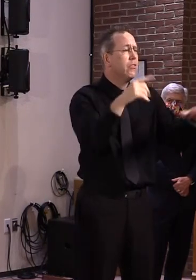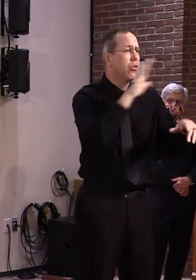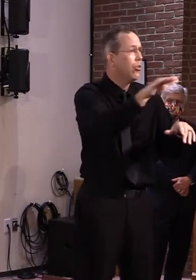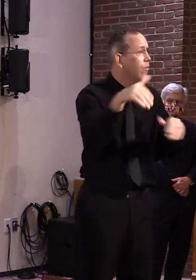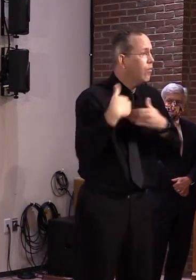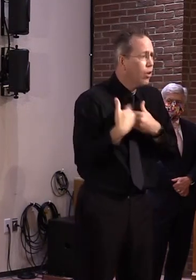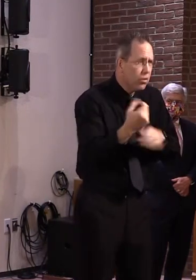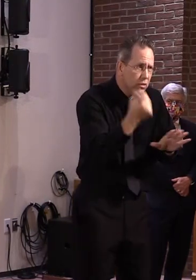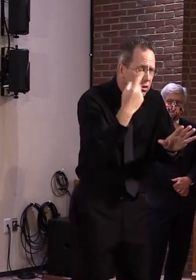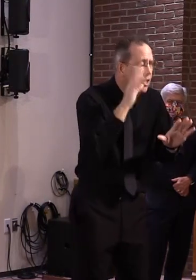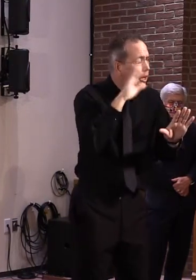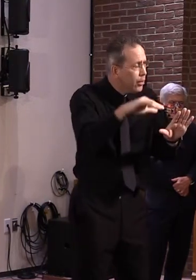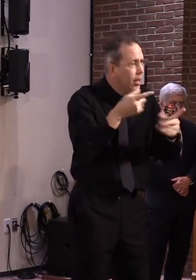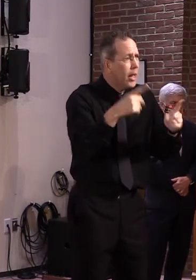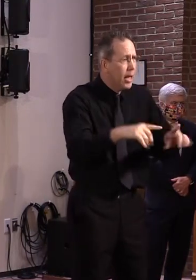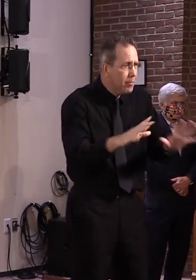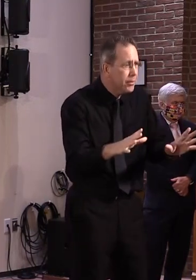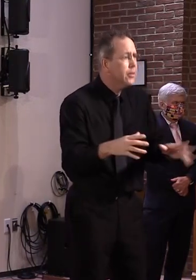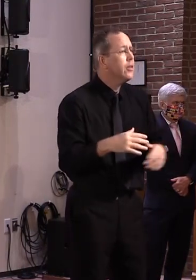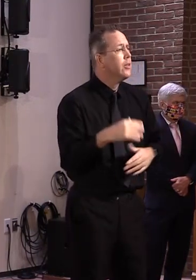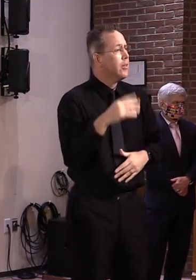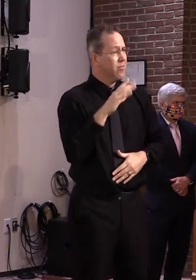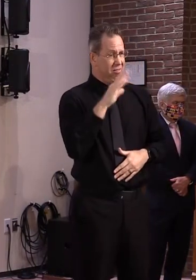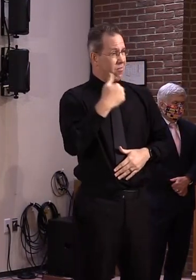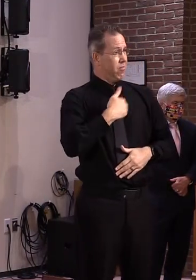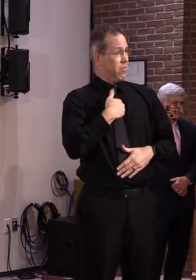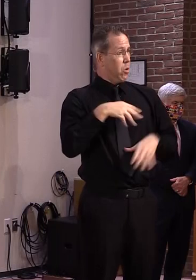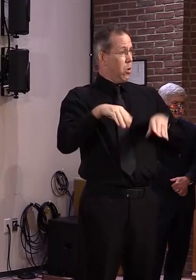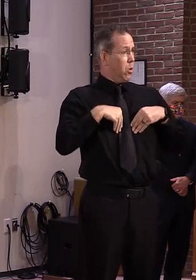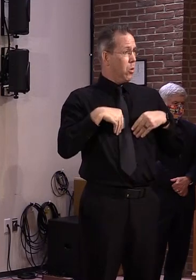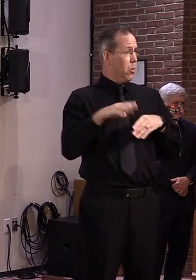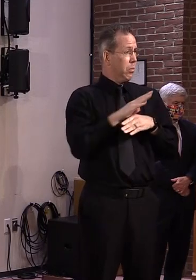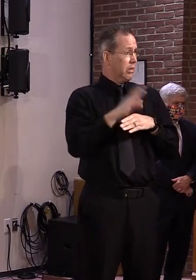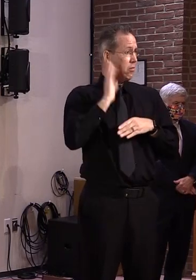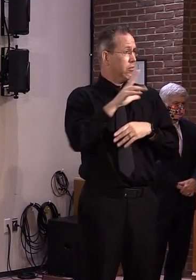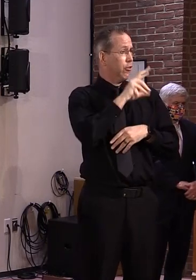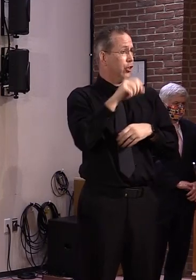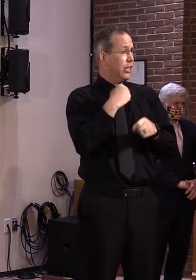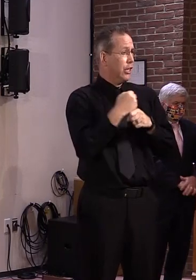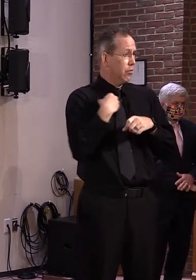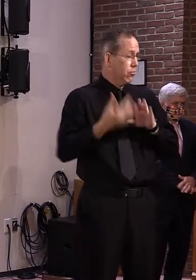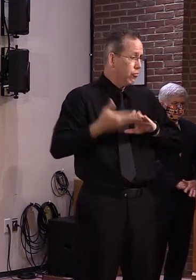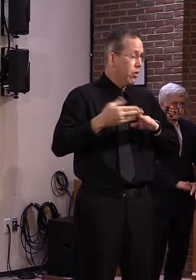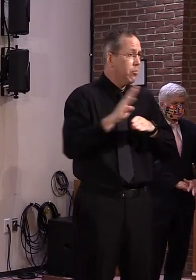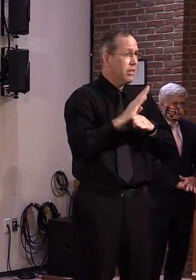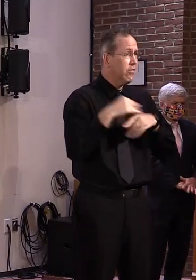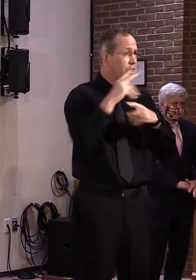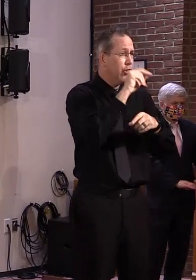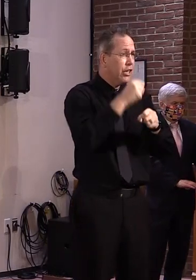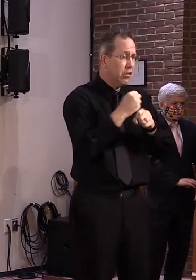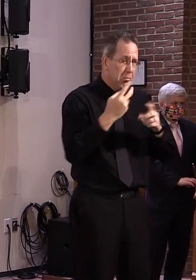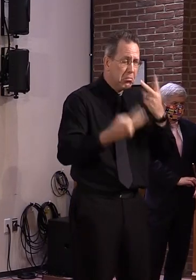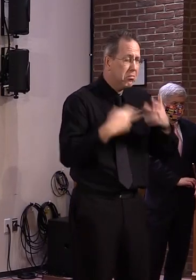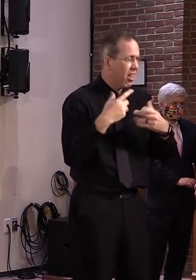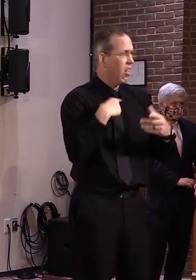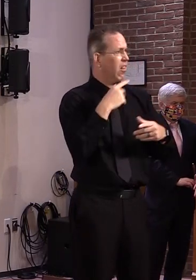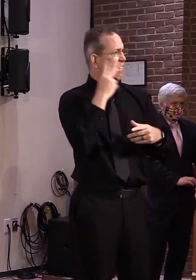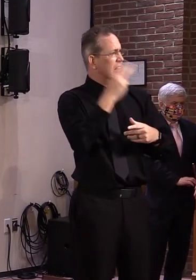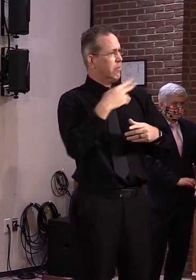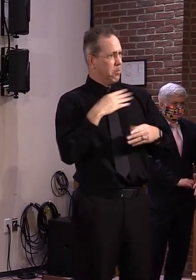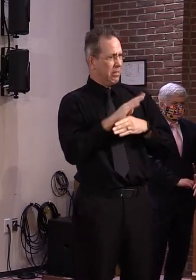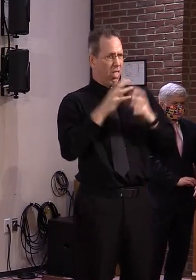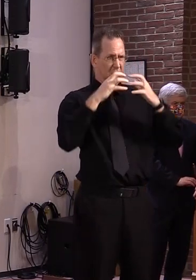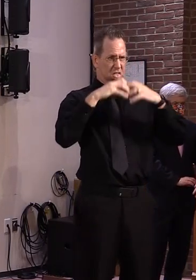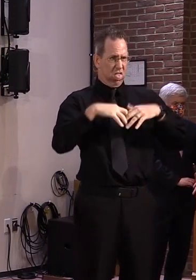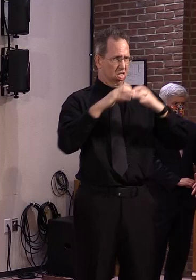so I know how devastating and helpless it would be to see my life's work crumble right before my eyes and not know